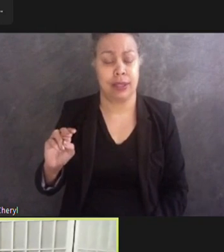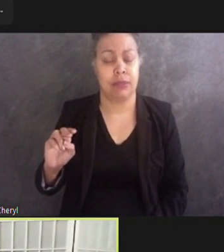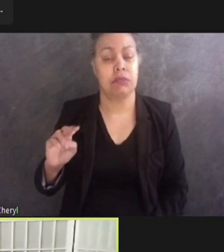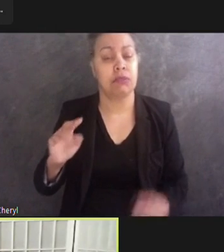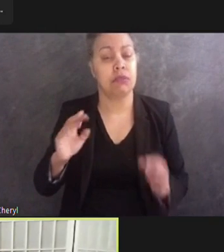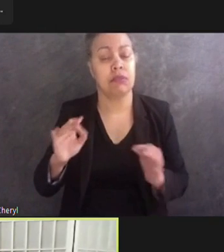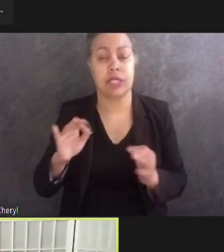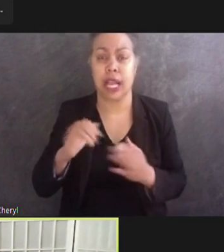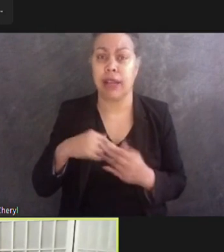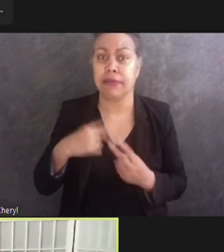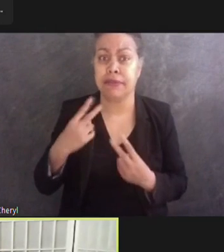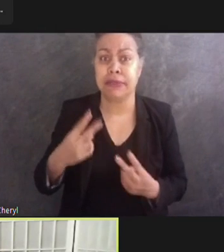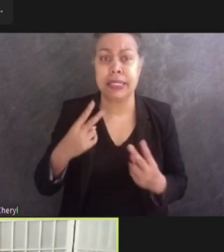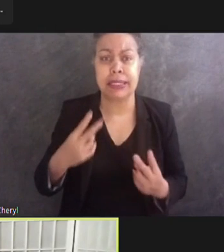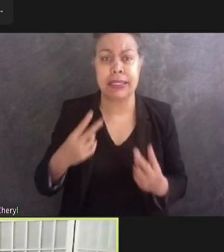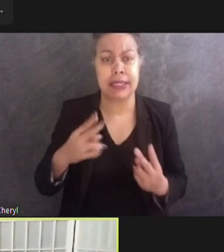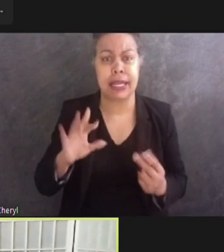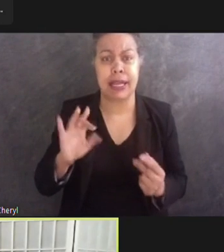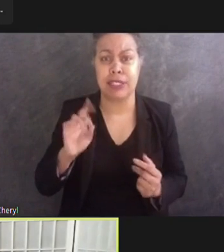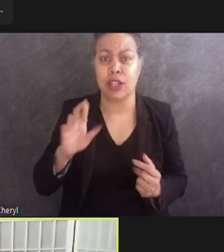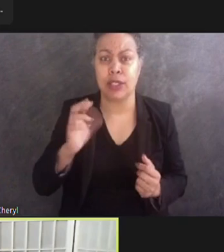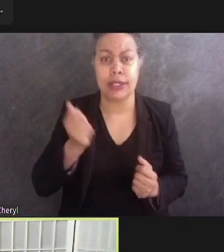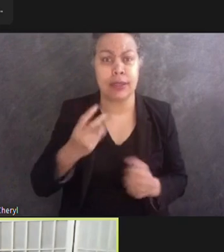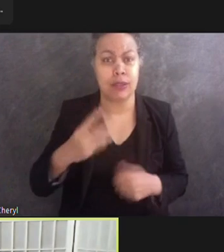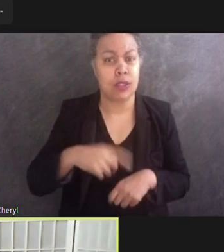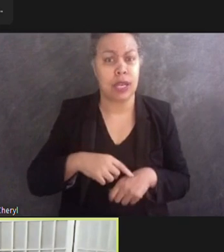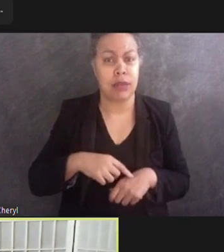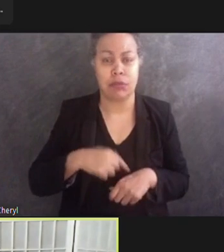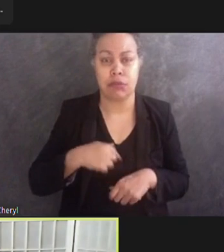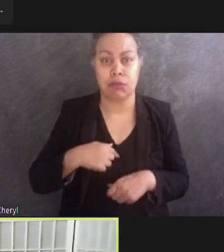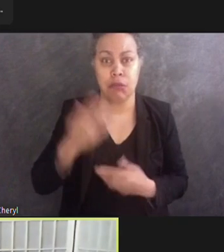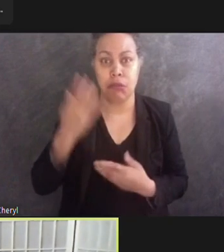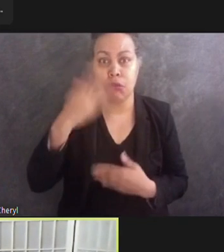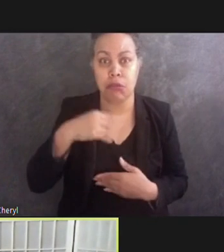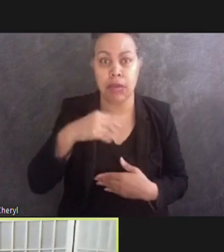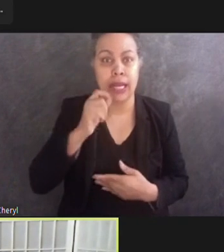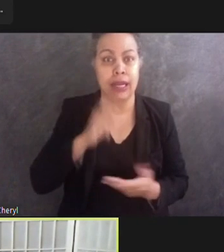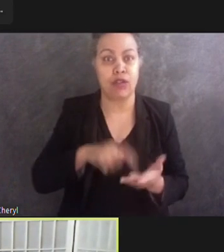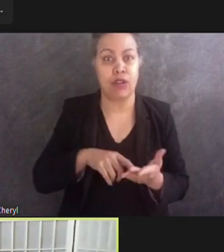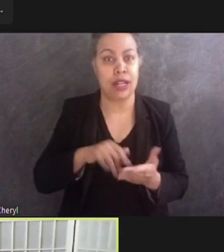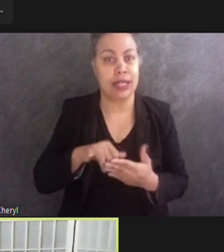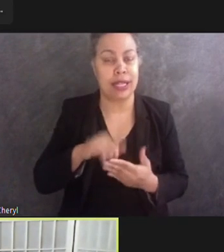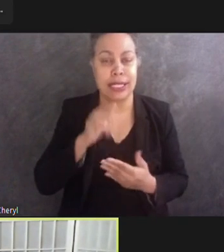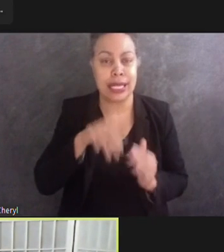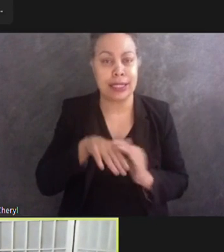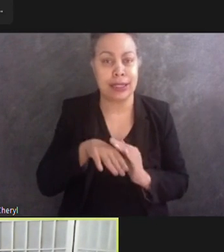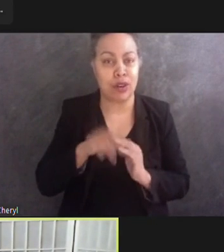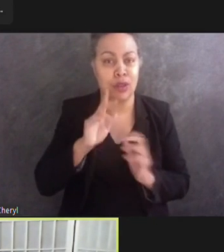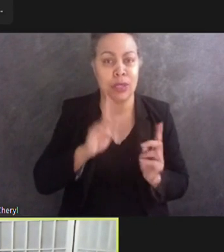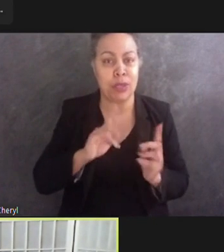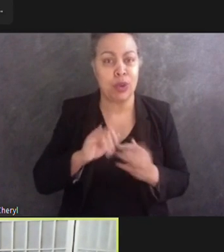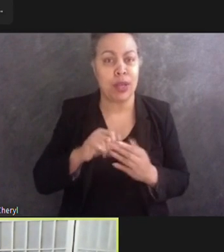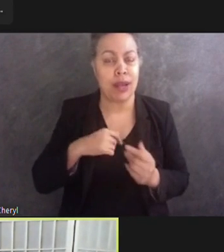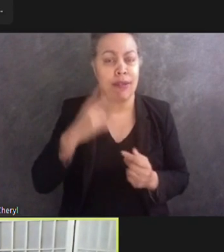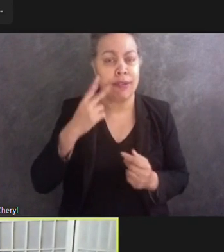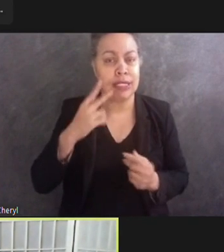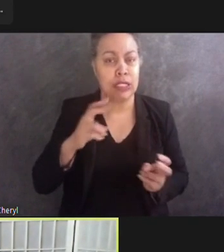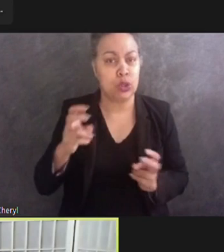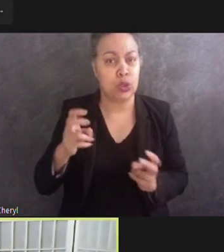times, I never realized how inaccessible it is to people with vision issues. Also, I did not realize the safety issues